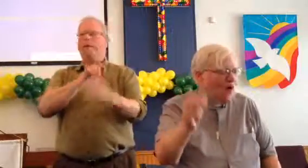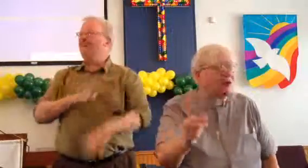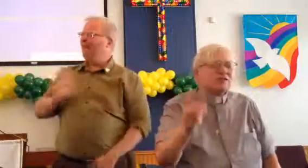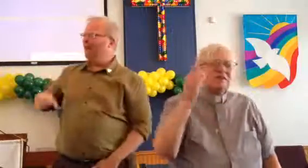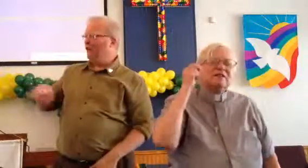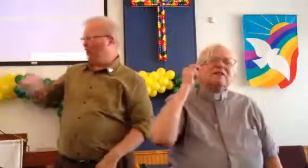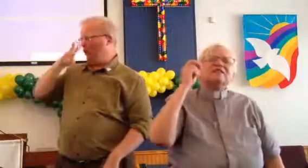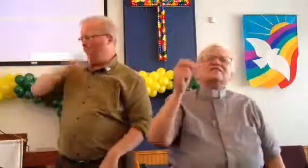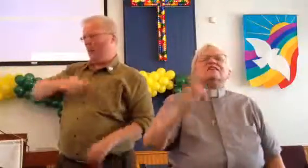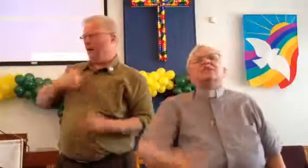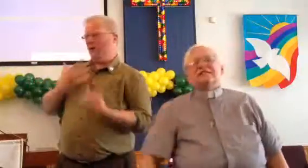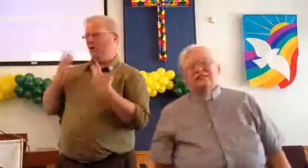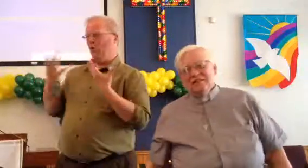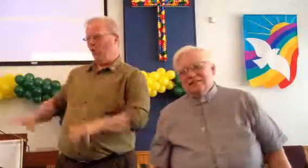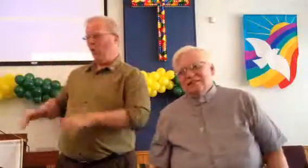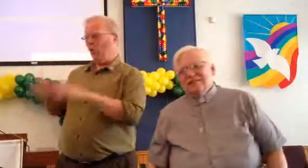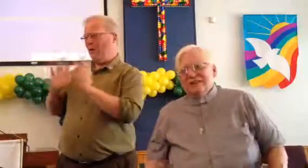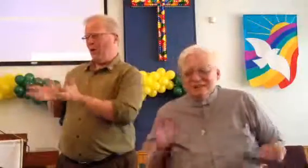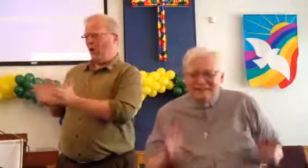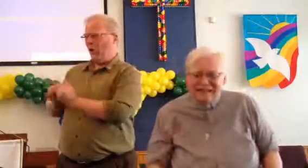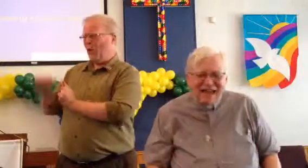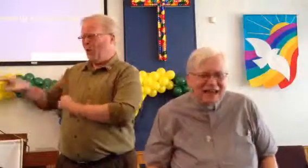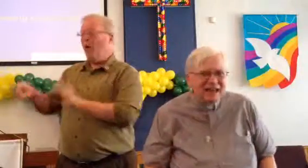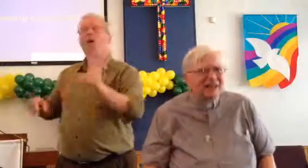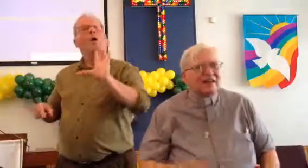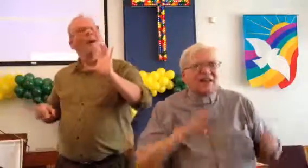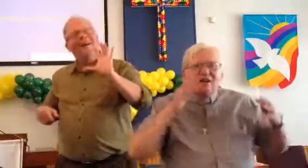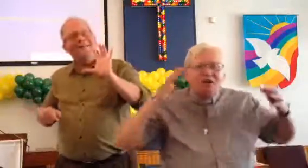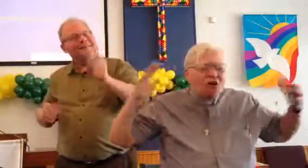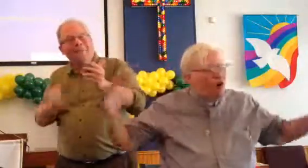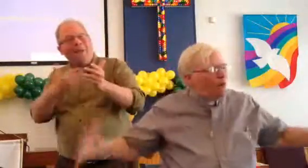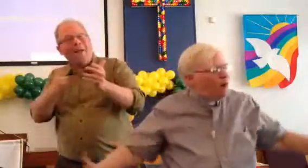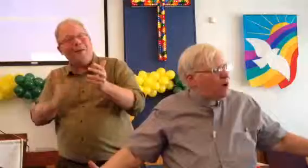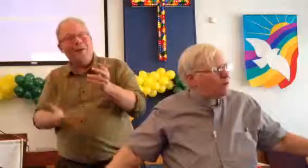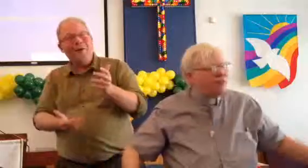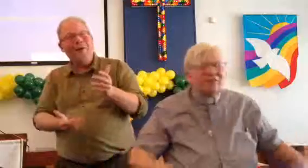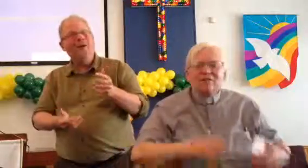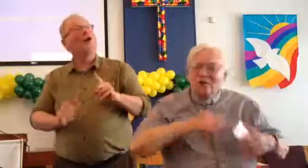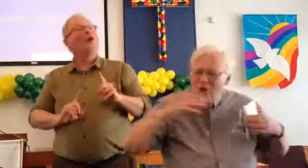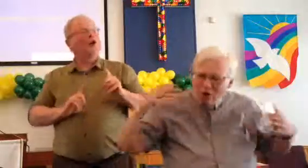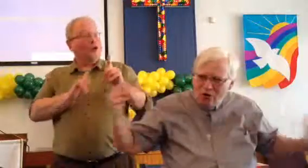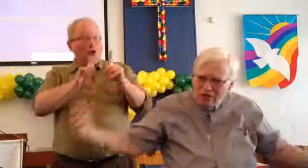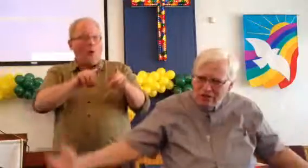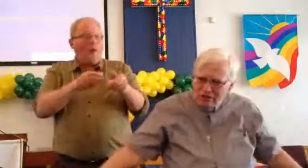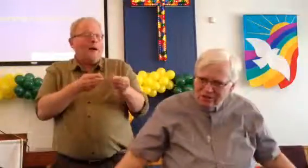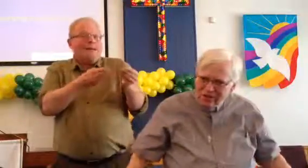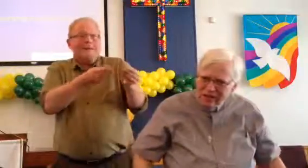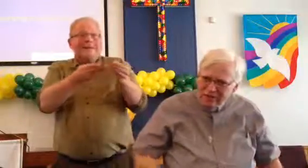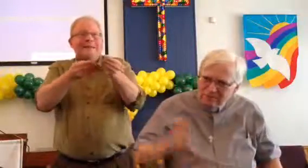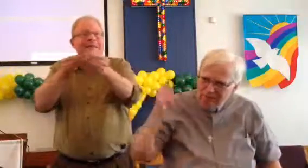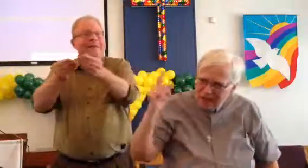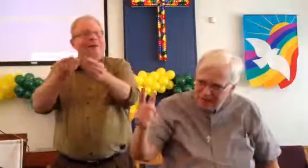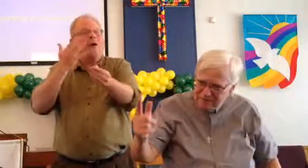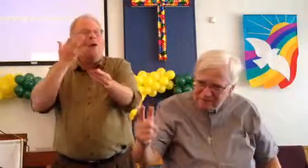out and seek blessings. Today, all month, all year, and for a lifetime.